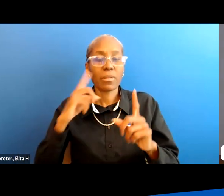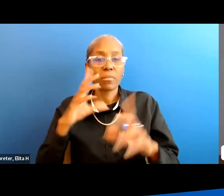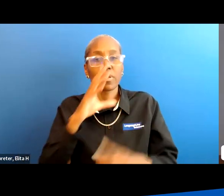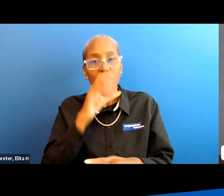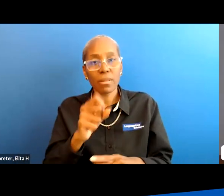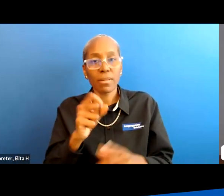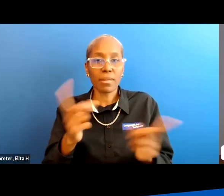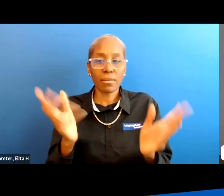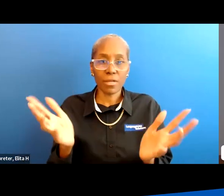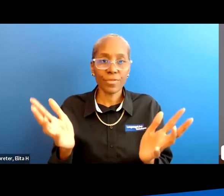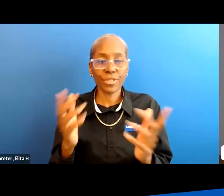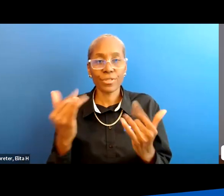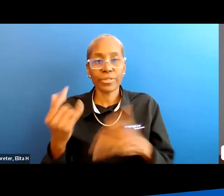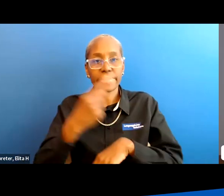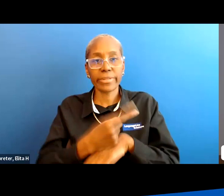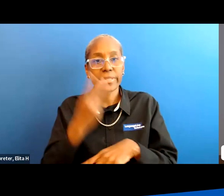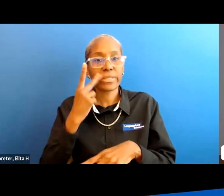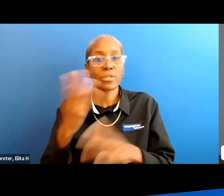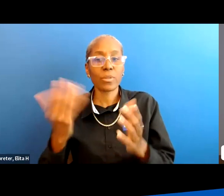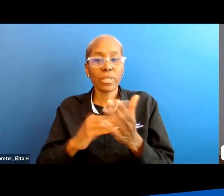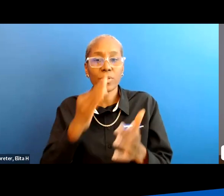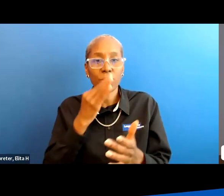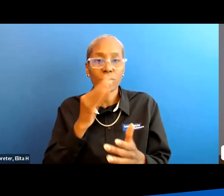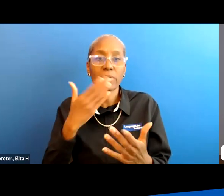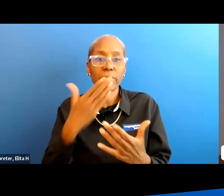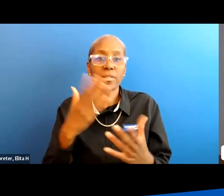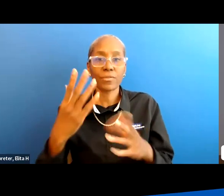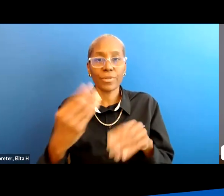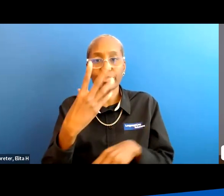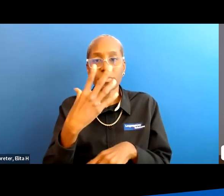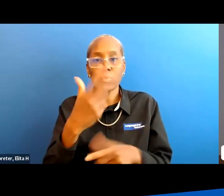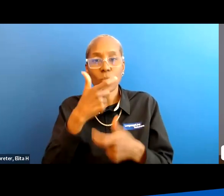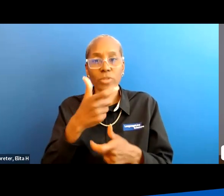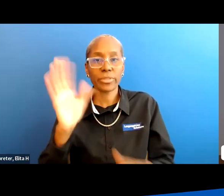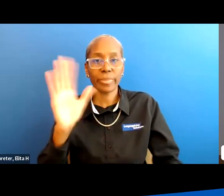interesting conversation today and we'll see you again soon thanks for tuning in